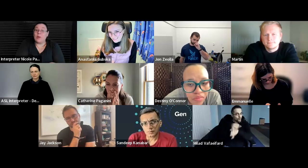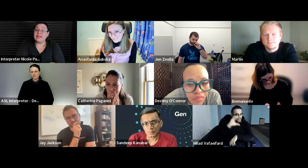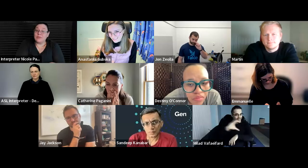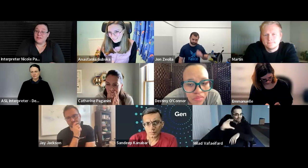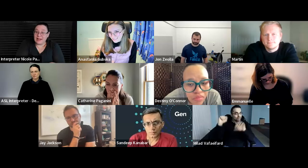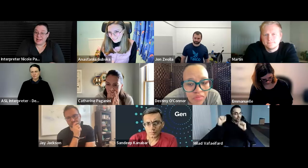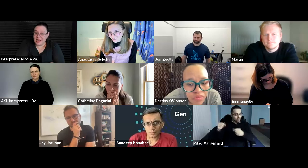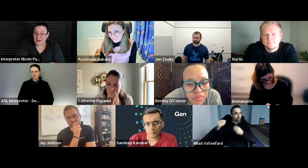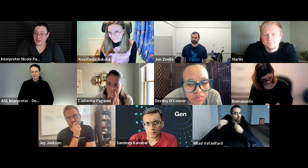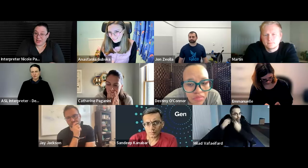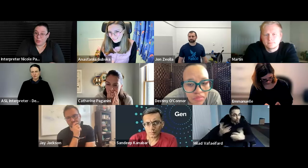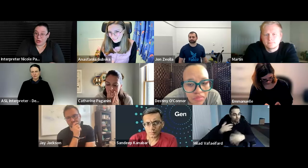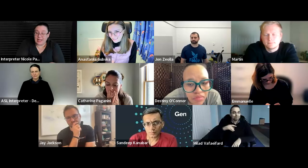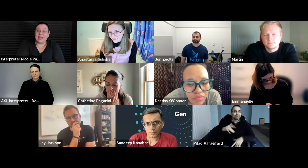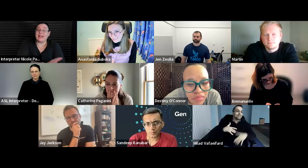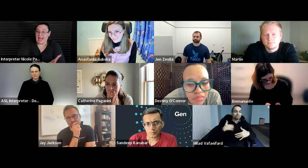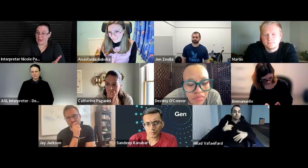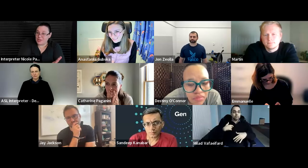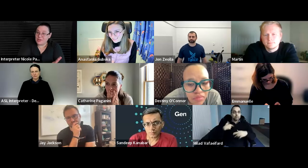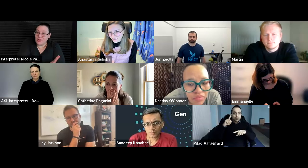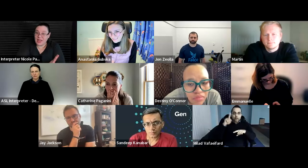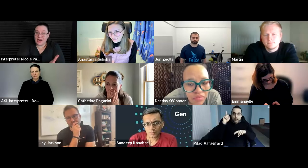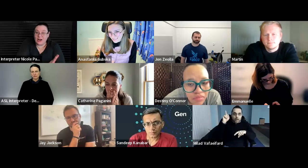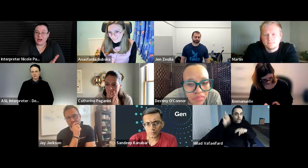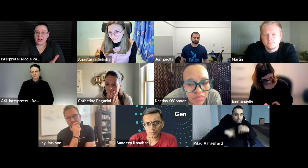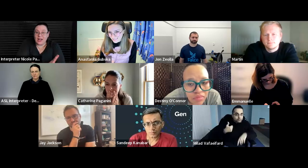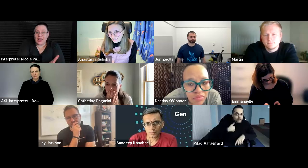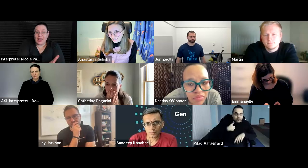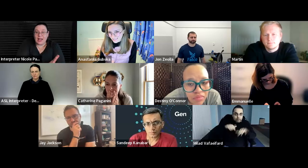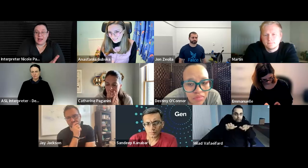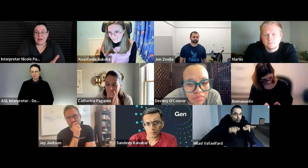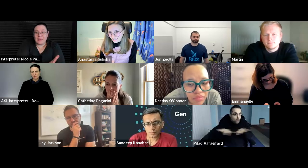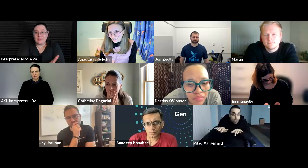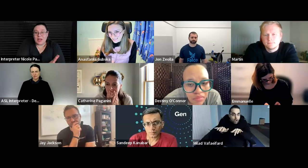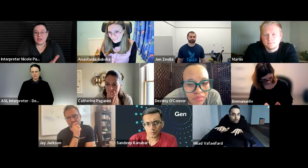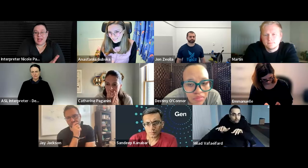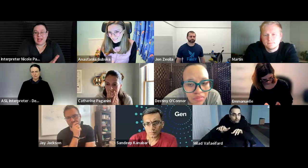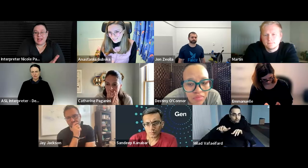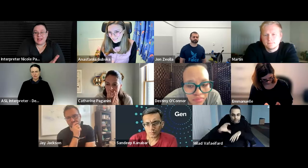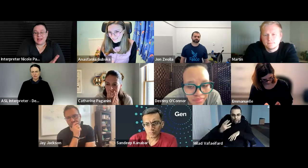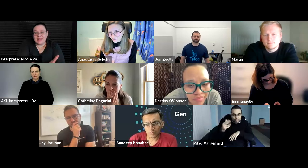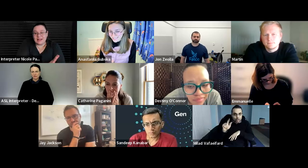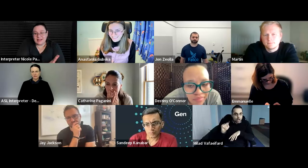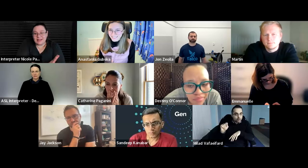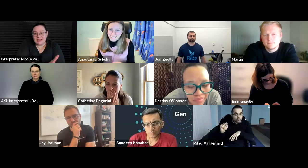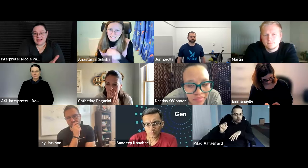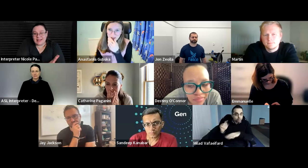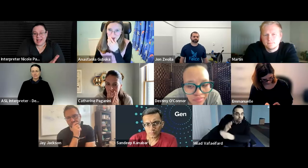once we finally got everything working the captions were there but then